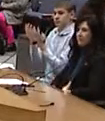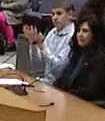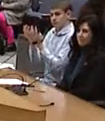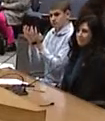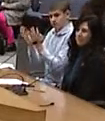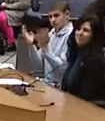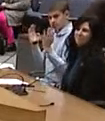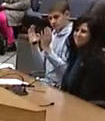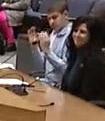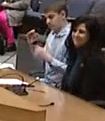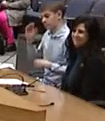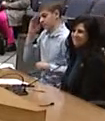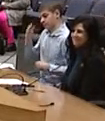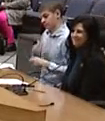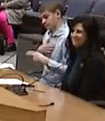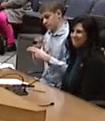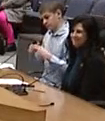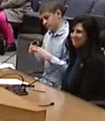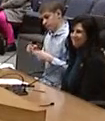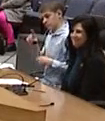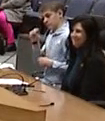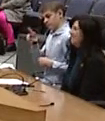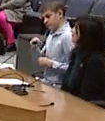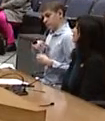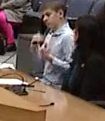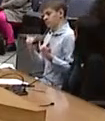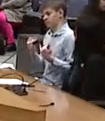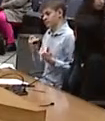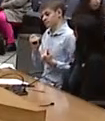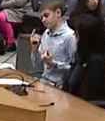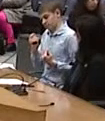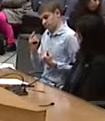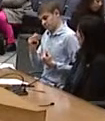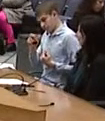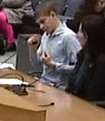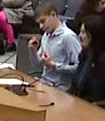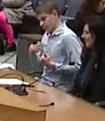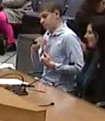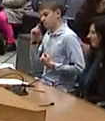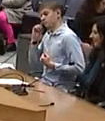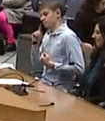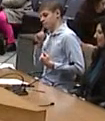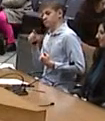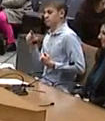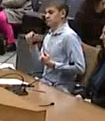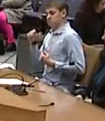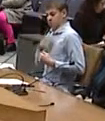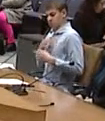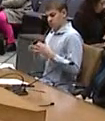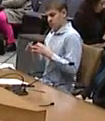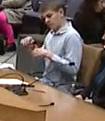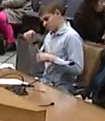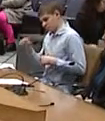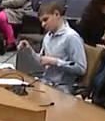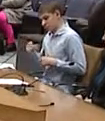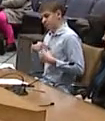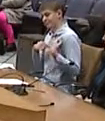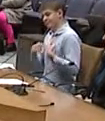Hello, Chair Swazinski and members of the committee. My name is Dov Nathanson. I am